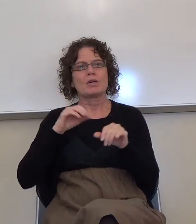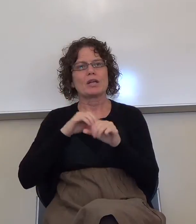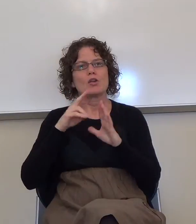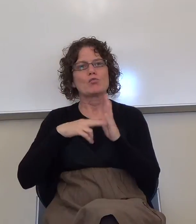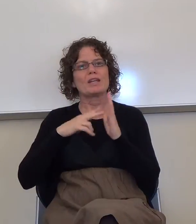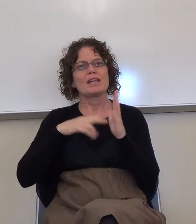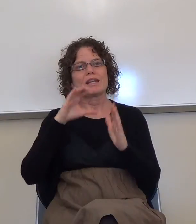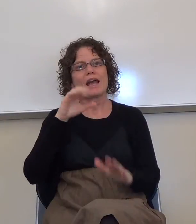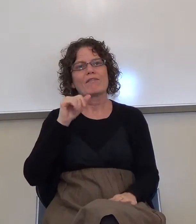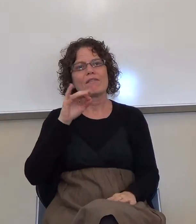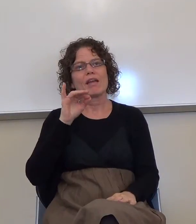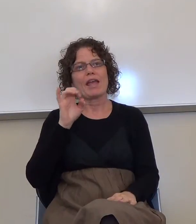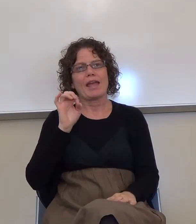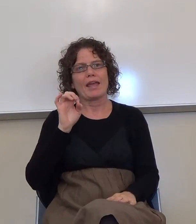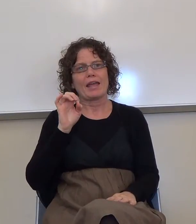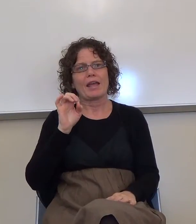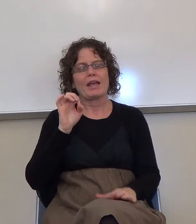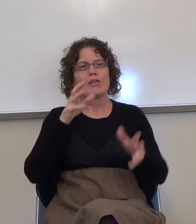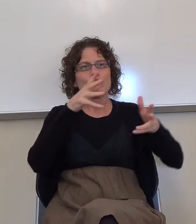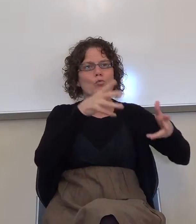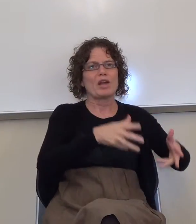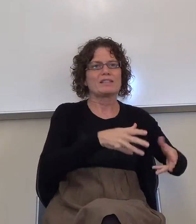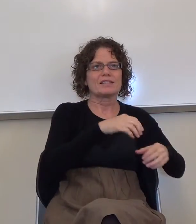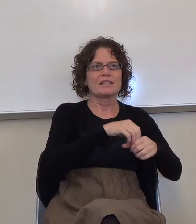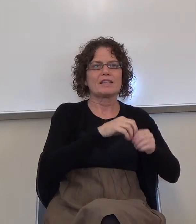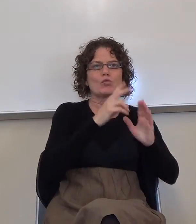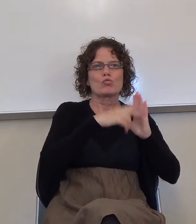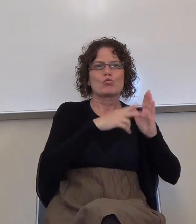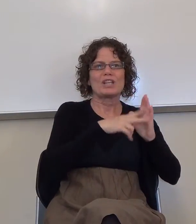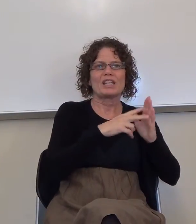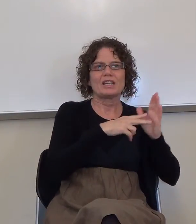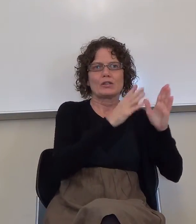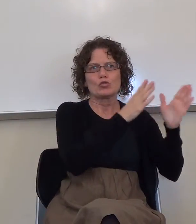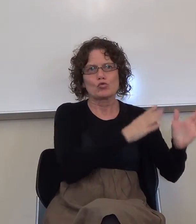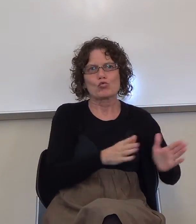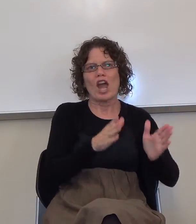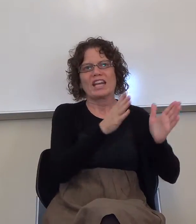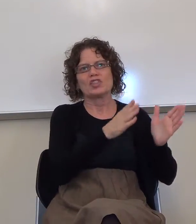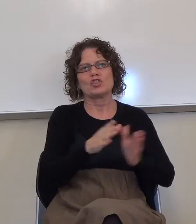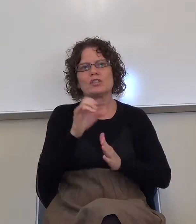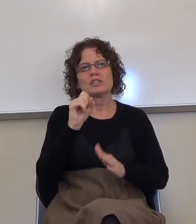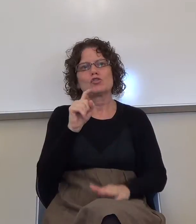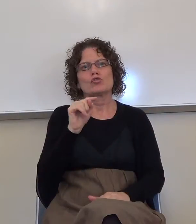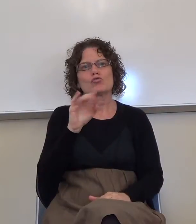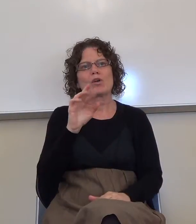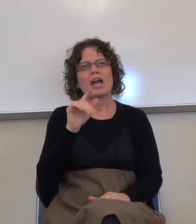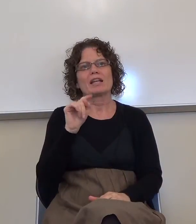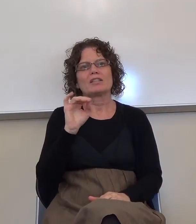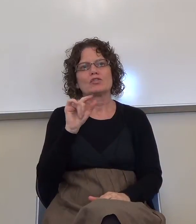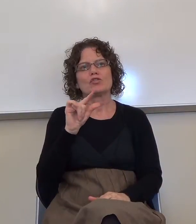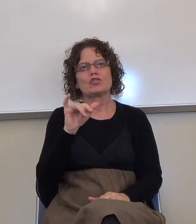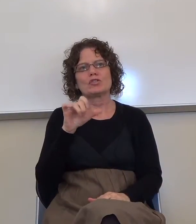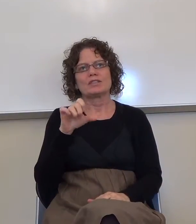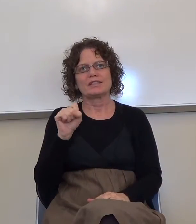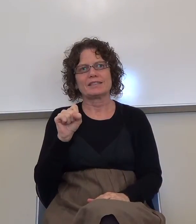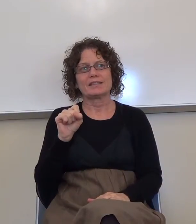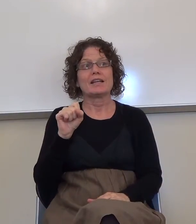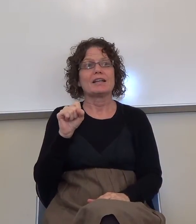Cafe. The rest are in Reading Strategies. So the rest of the people will stay here. And the 9 Reading Cafe people will go down there.